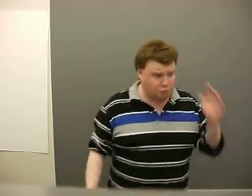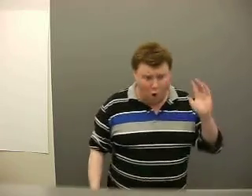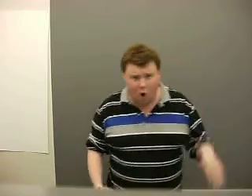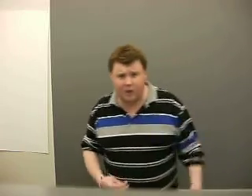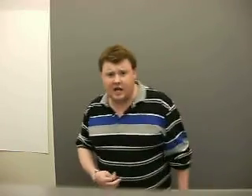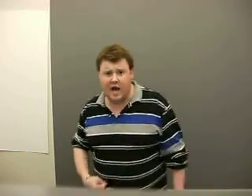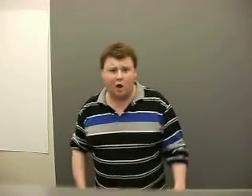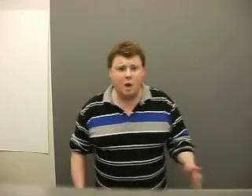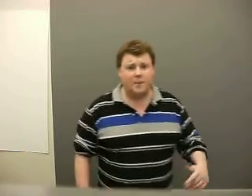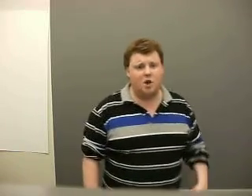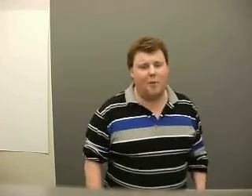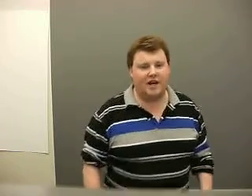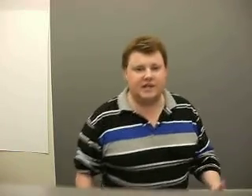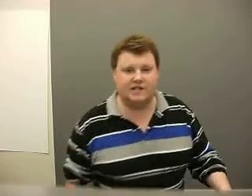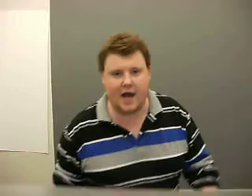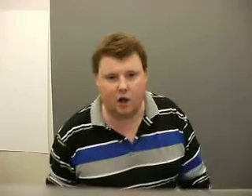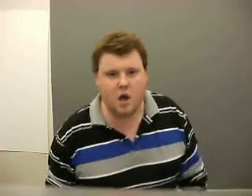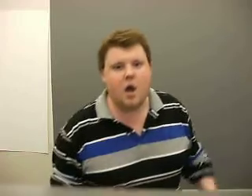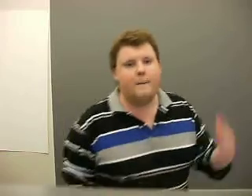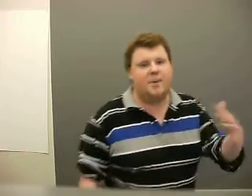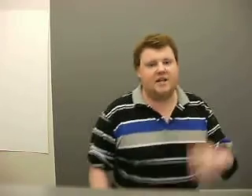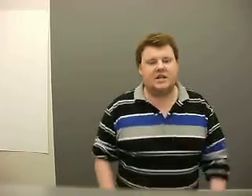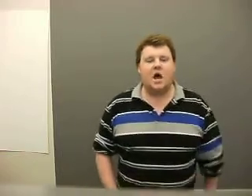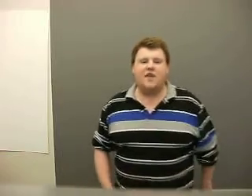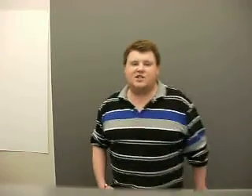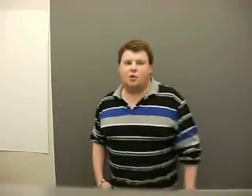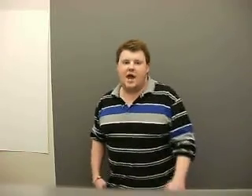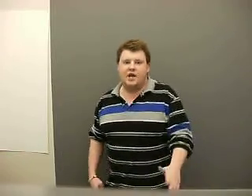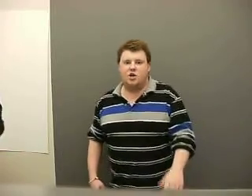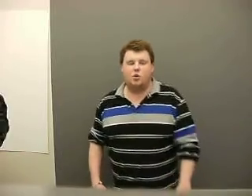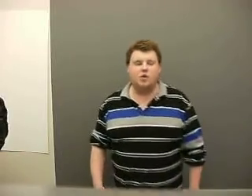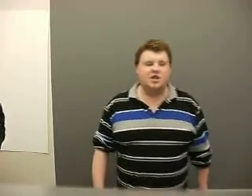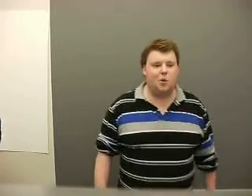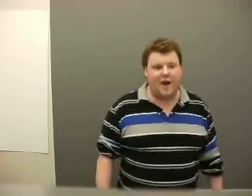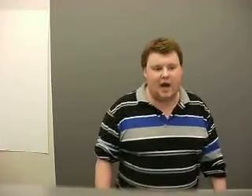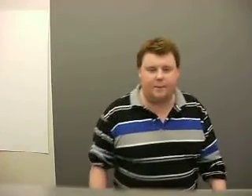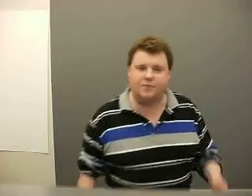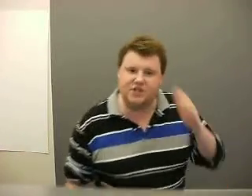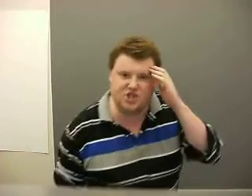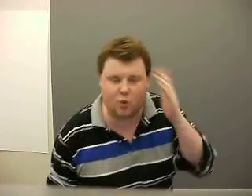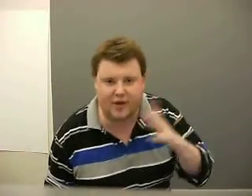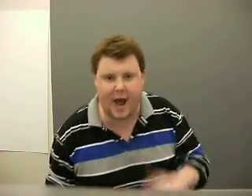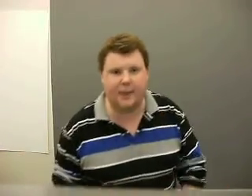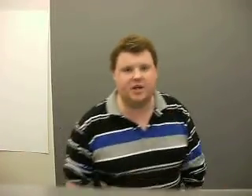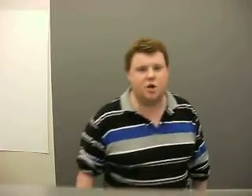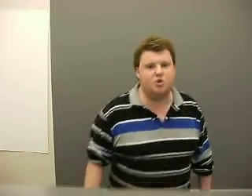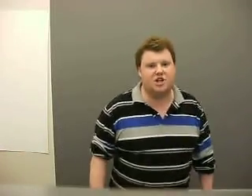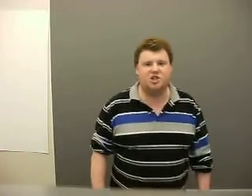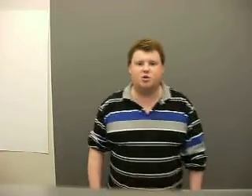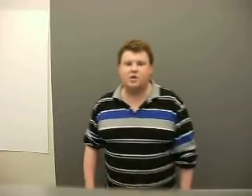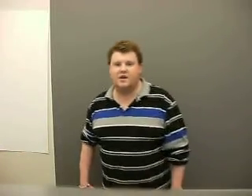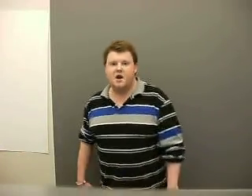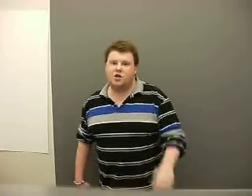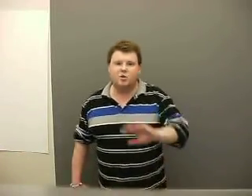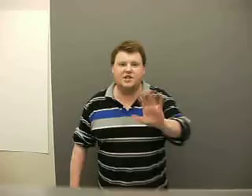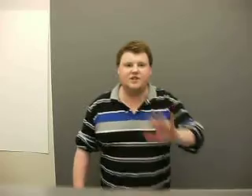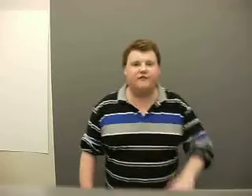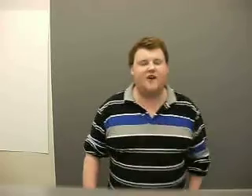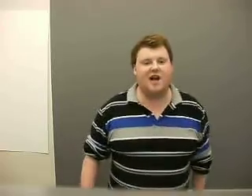Are we in hell? But nobody can tell. But. That's okay. You need to wake up. This is a reality. Don't sit. You eat. Don't listen to Fox